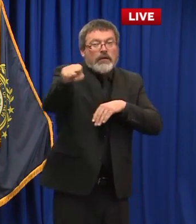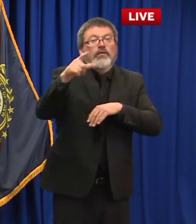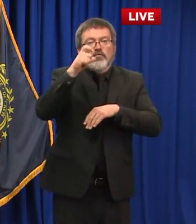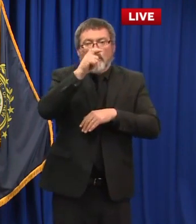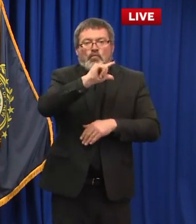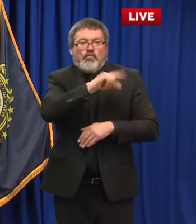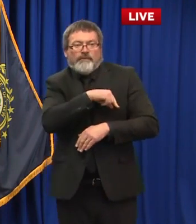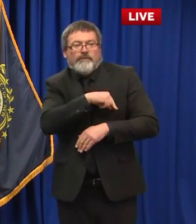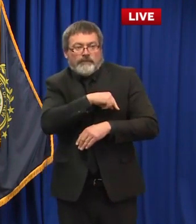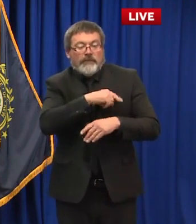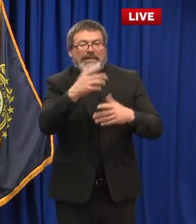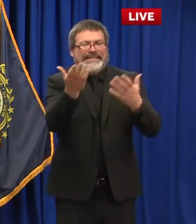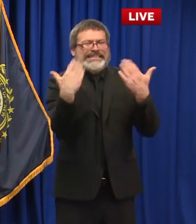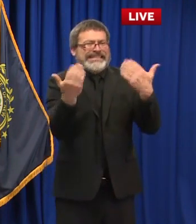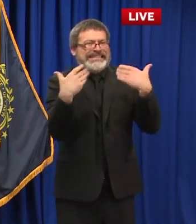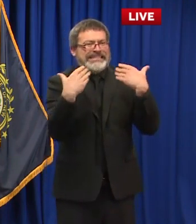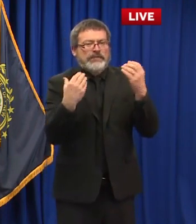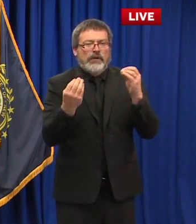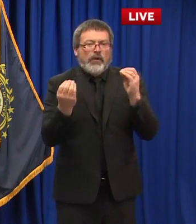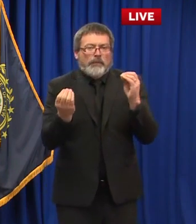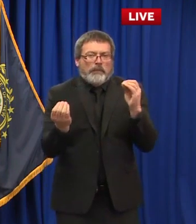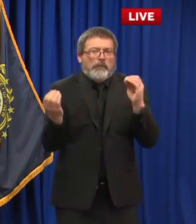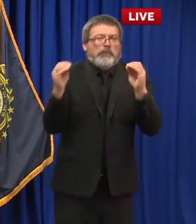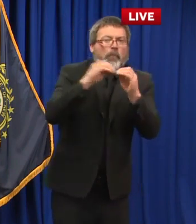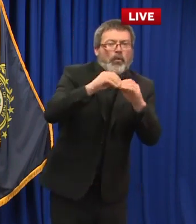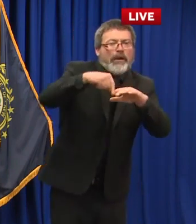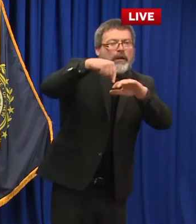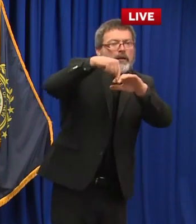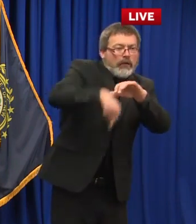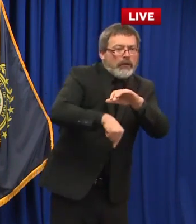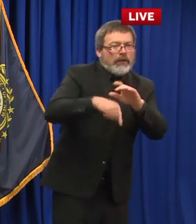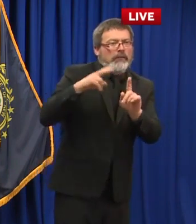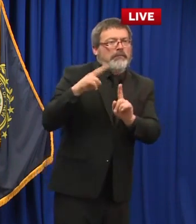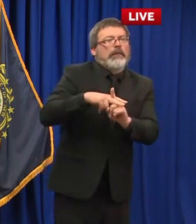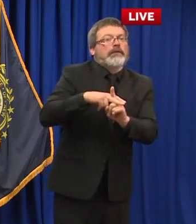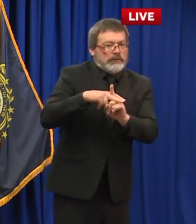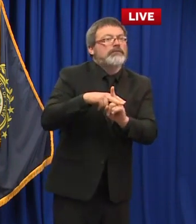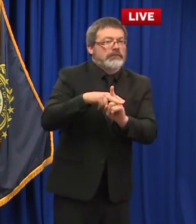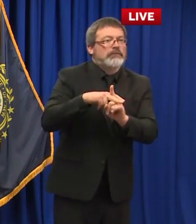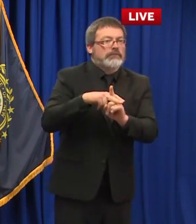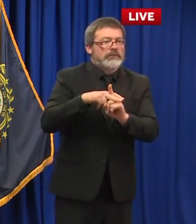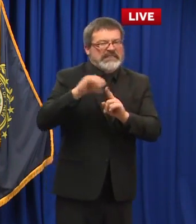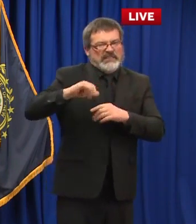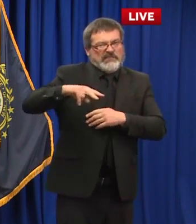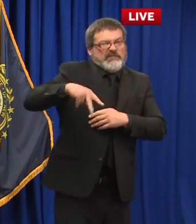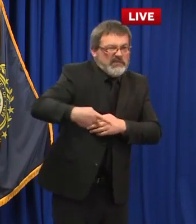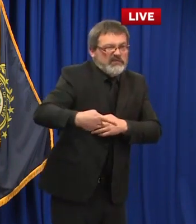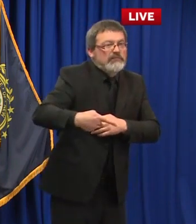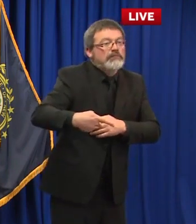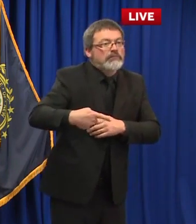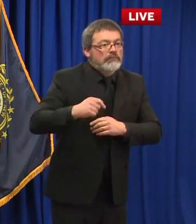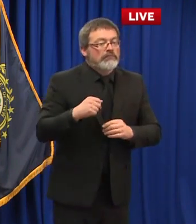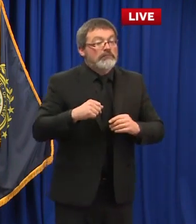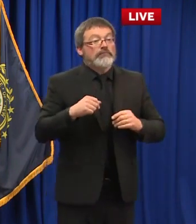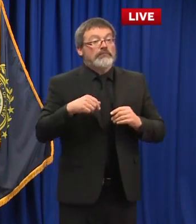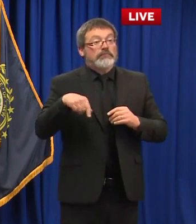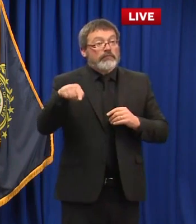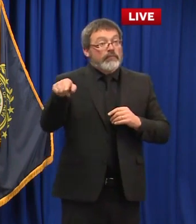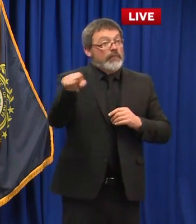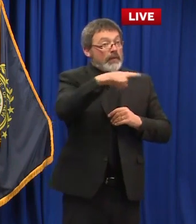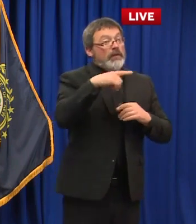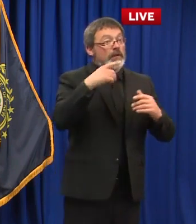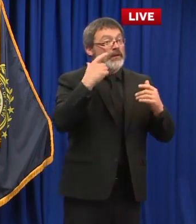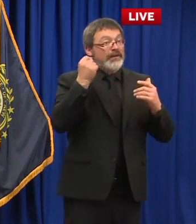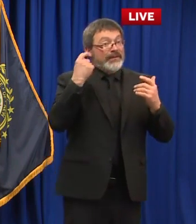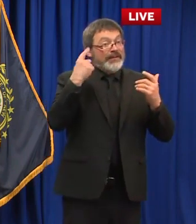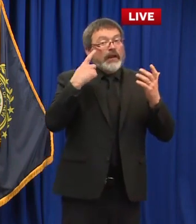verify the information that they've given. And again, click Send. It kind of lets everybody make sure that the numbers they submitted, whether it's